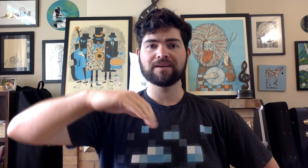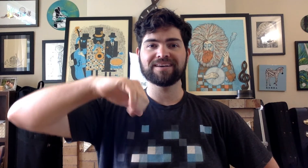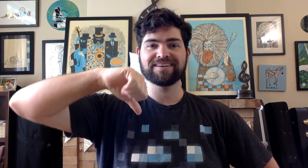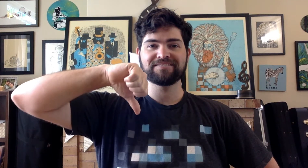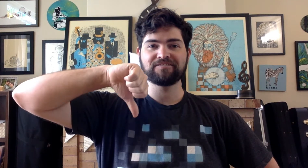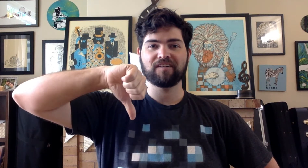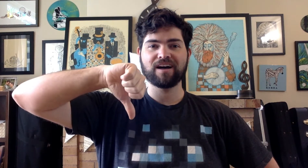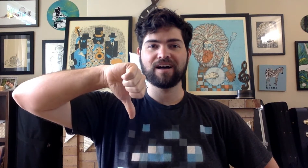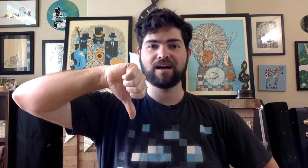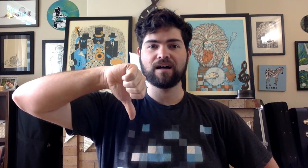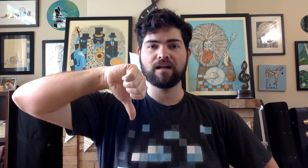Fa,